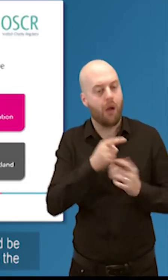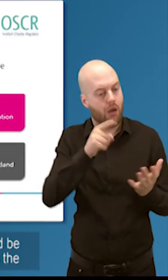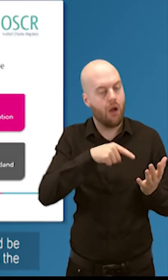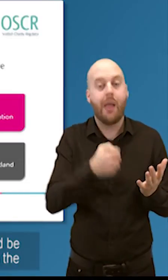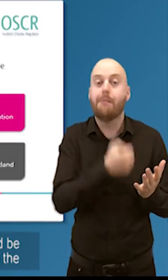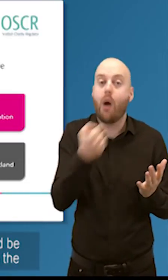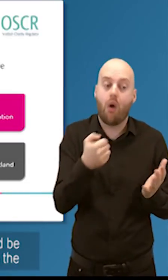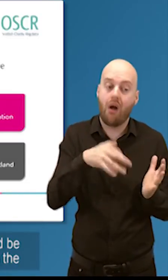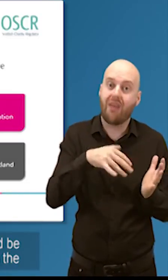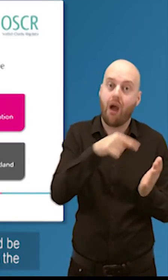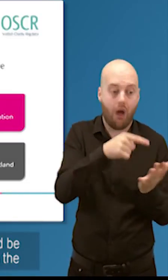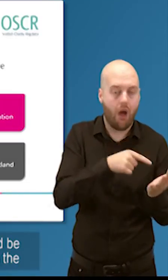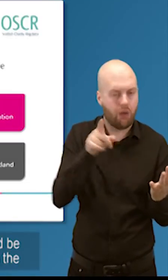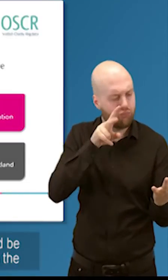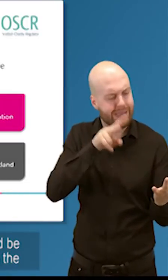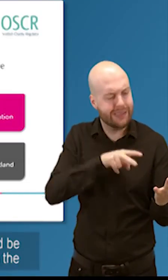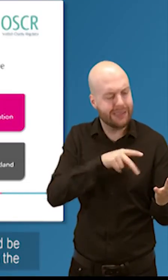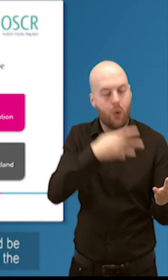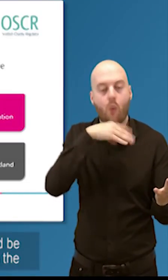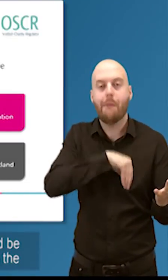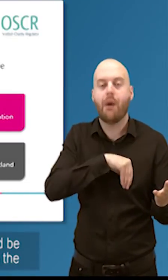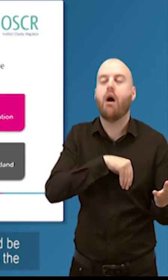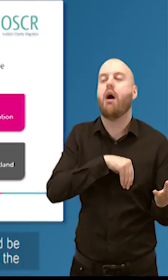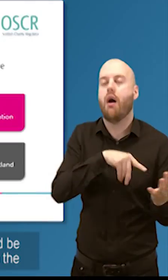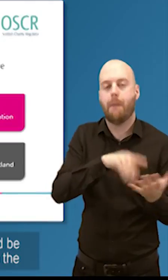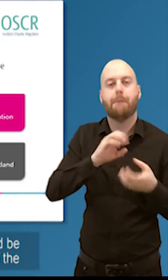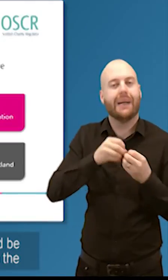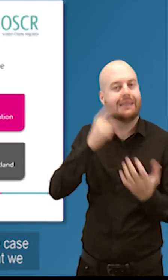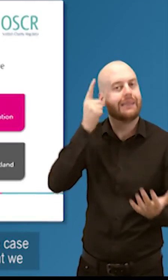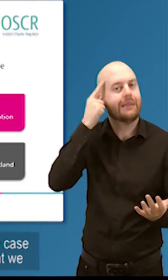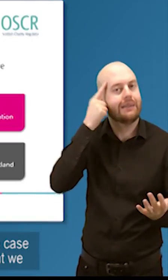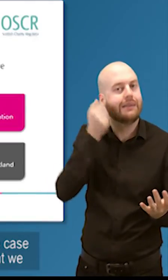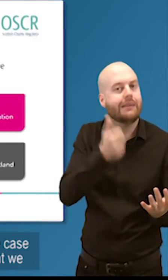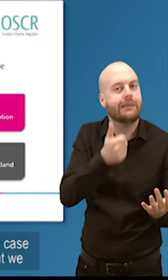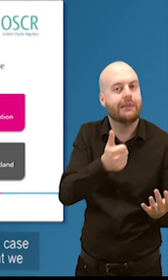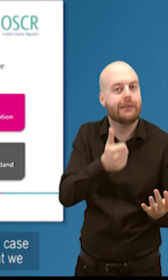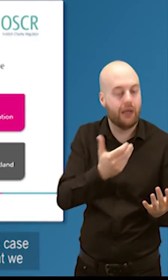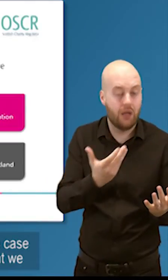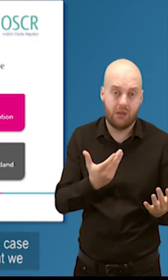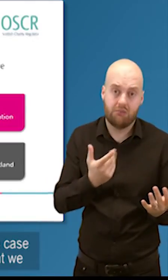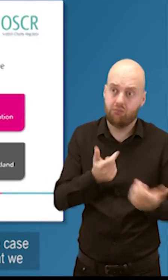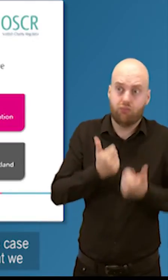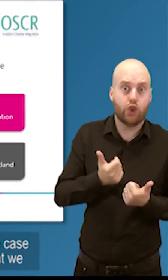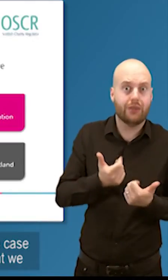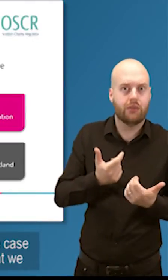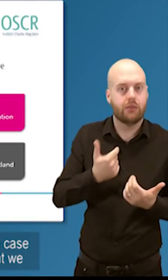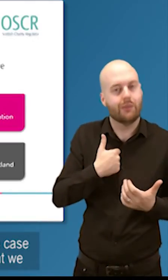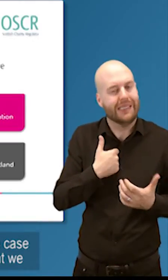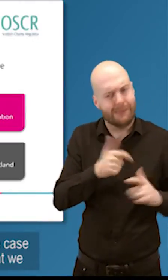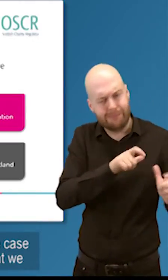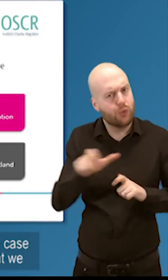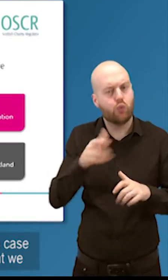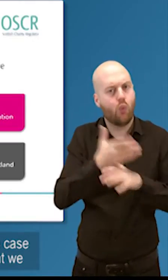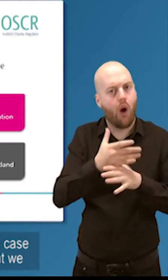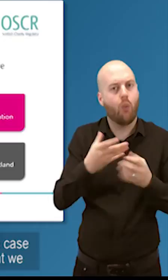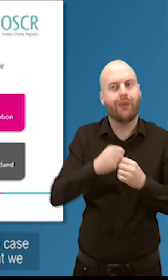of us had high hopes that there would be new legislation happening very quickly on the on on on the back of the consultation that's not going